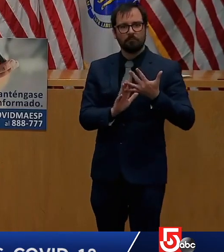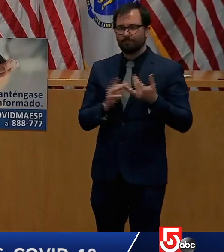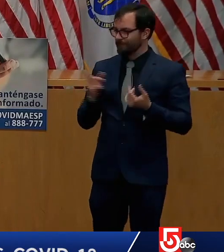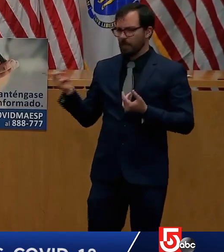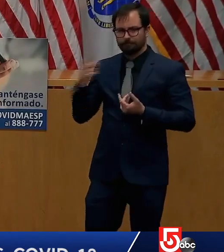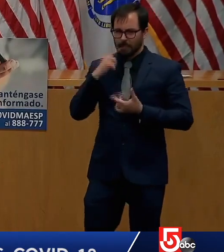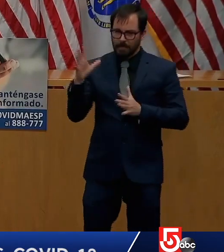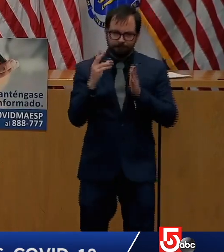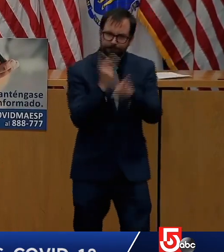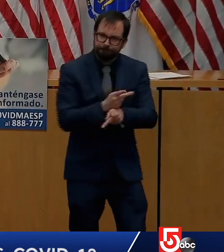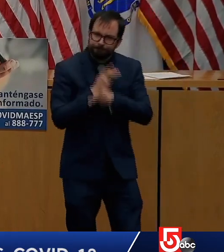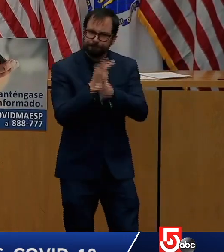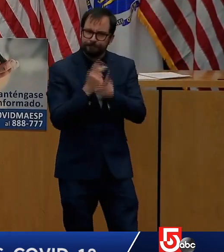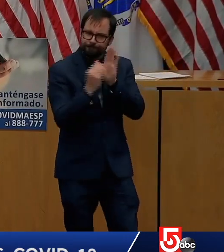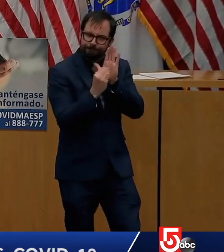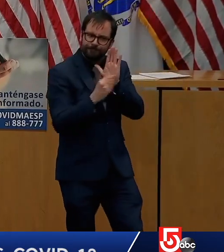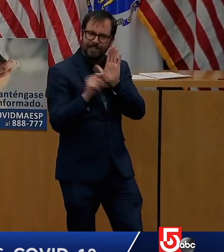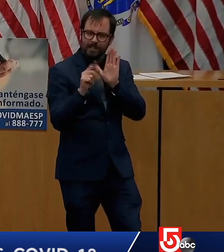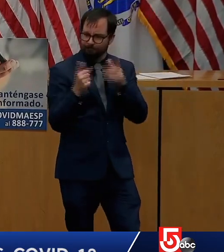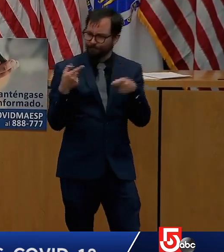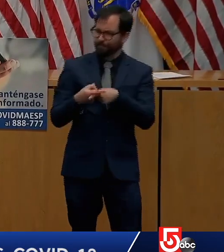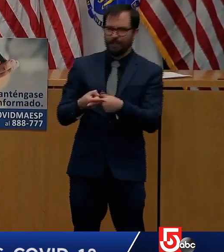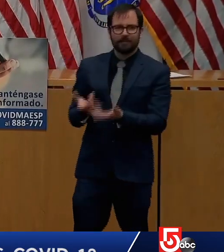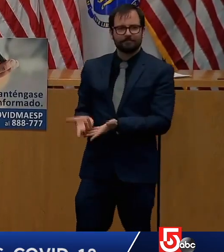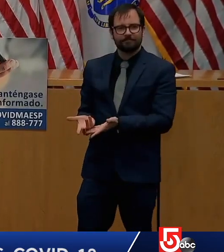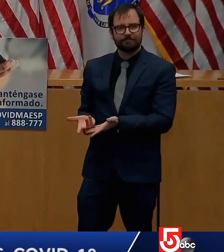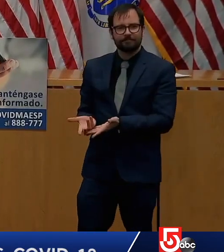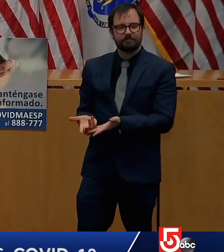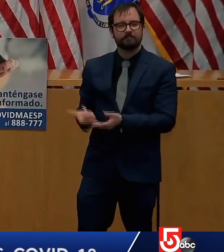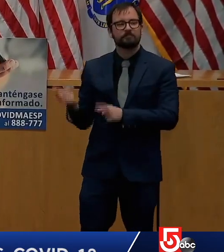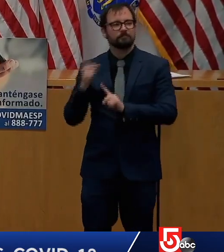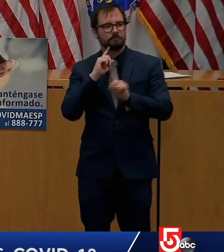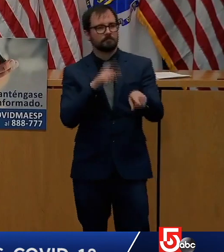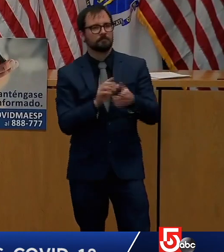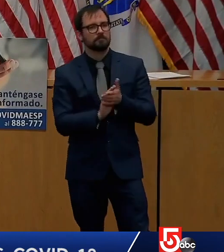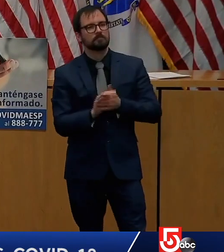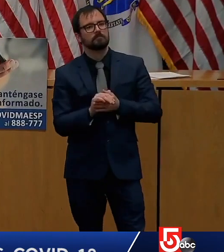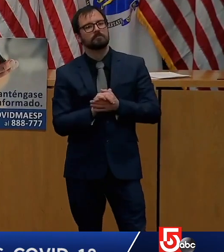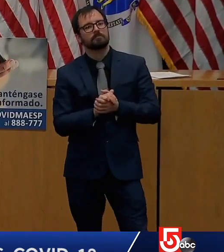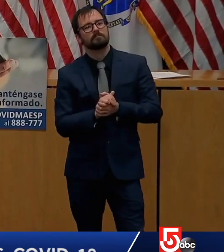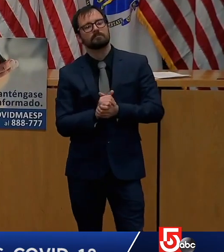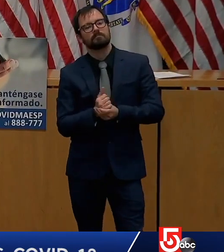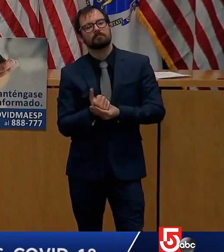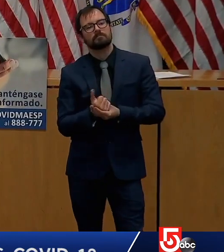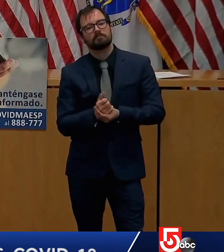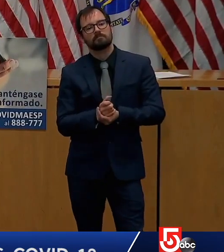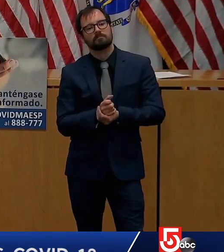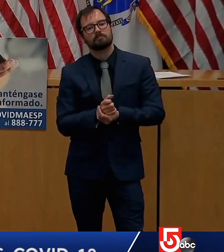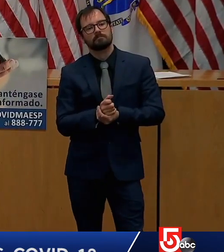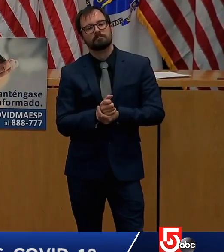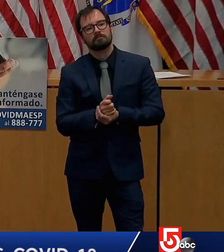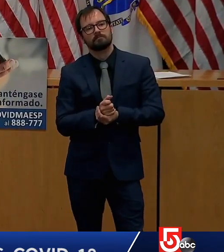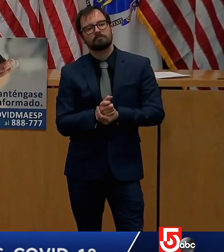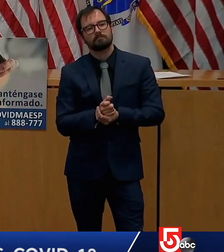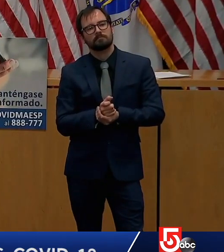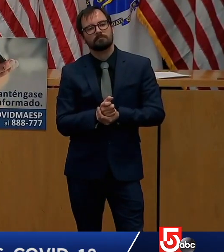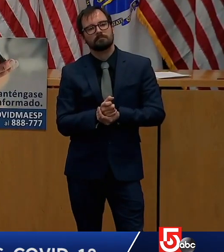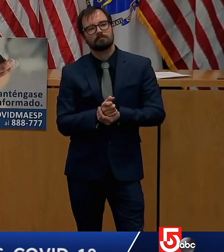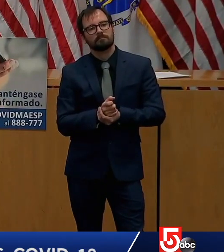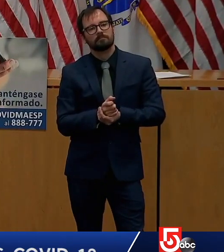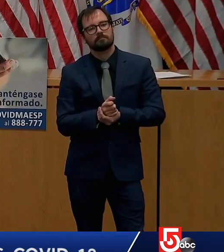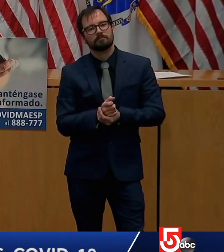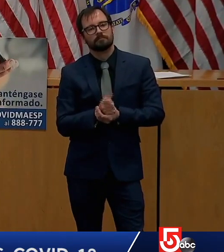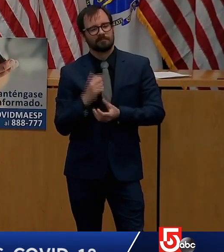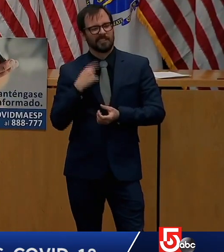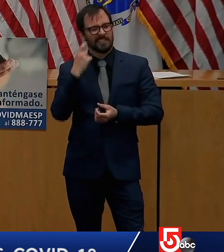So I saw, I think, I want to say Steve's email a little while ago, like a whole bunch of questions from this. So